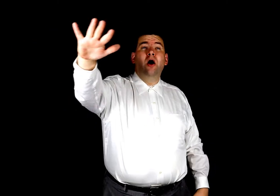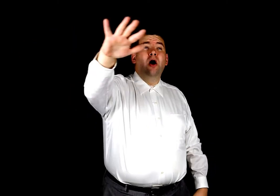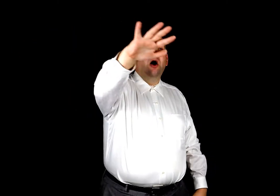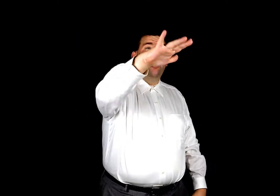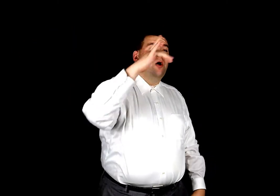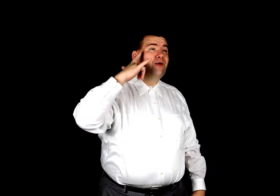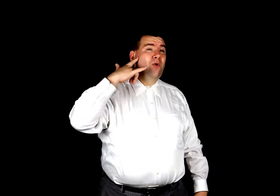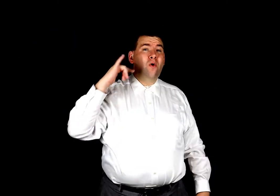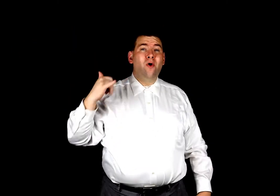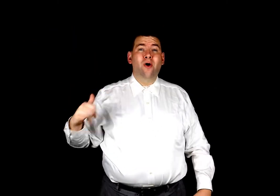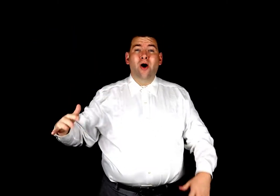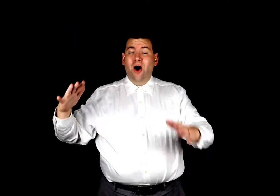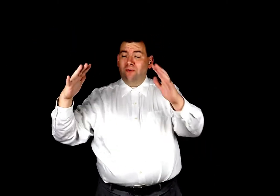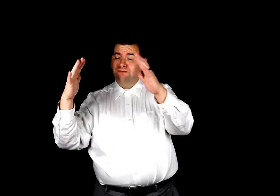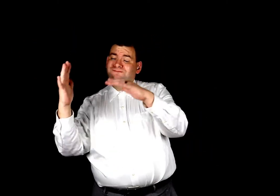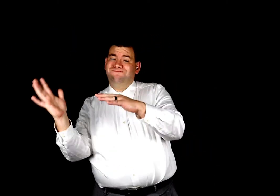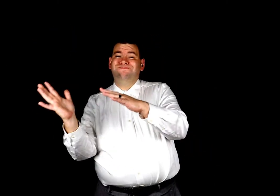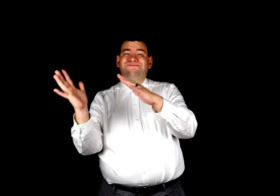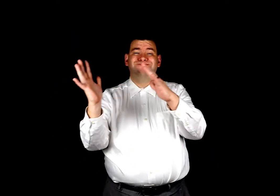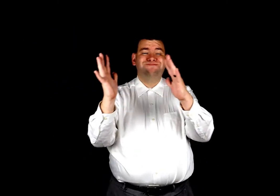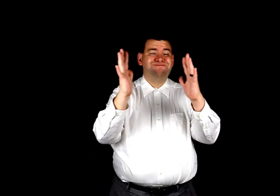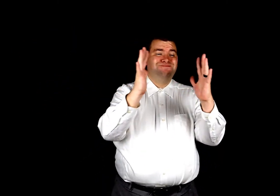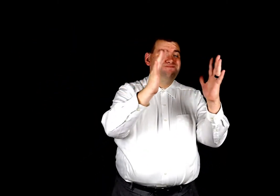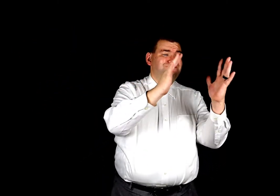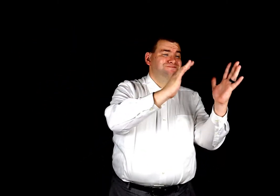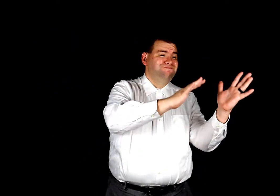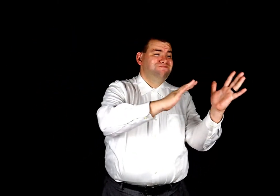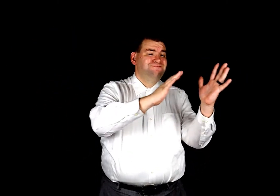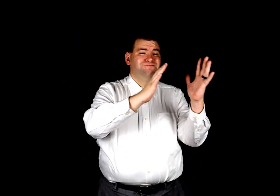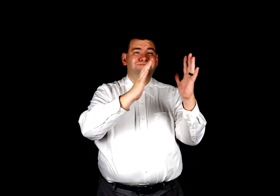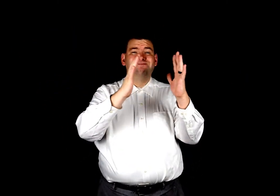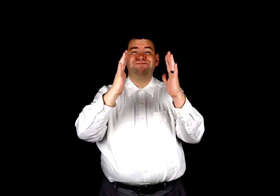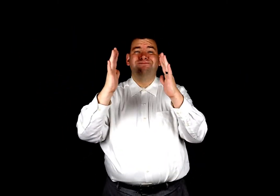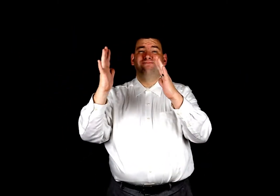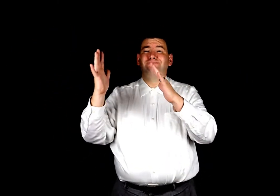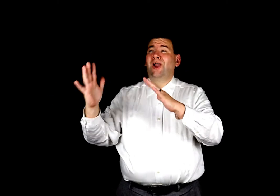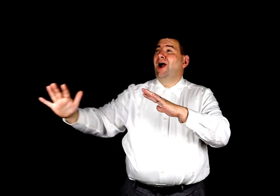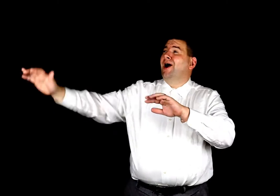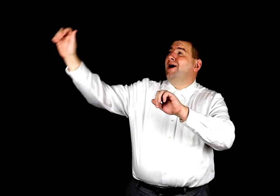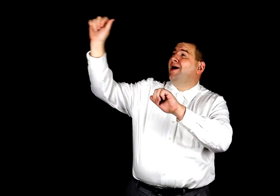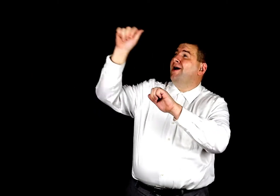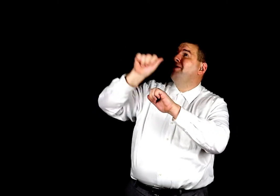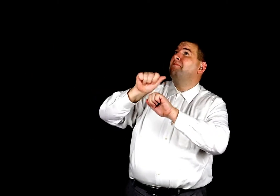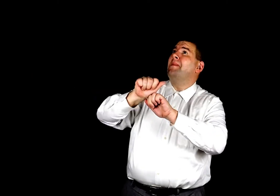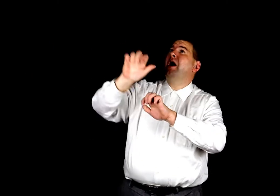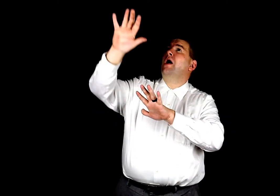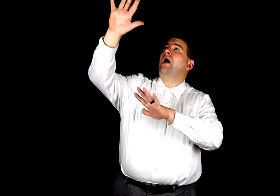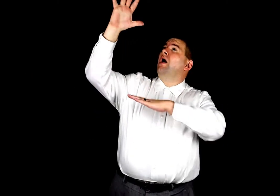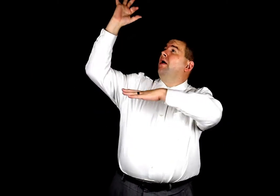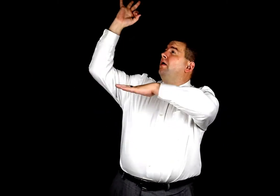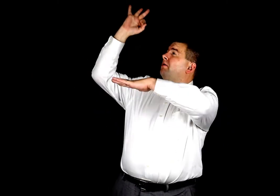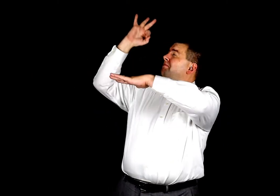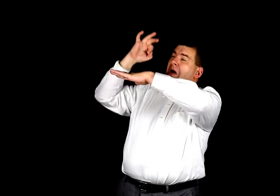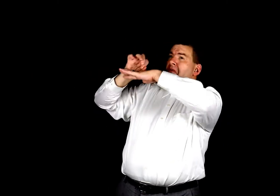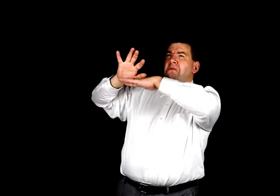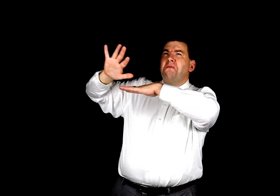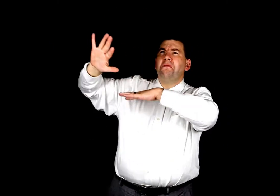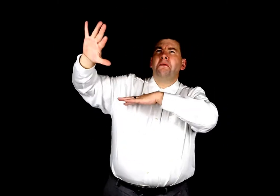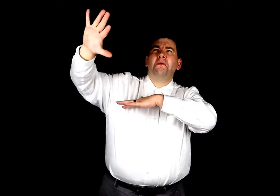amber waves of grain, for purple